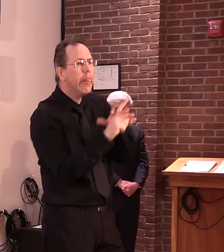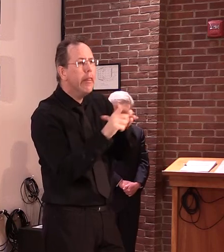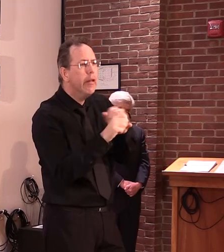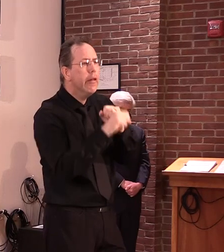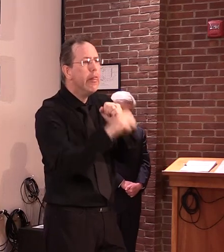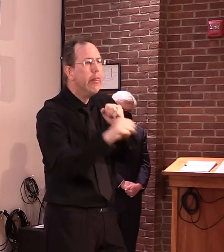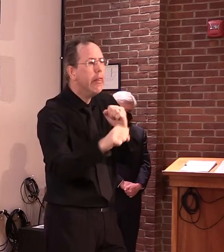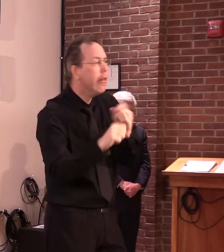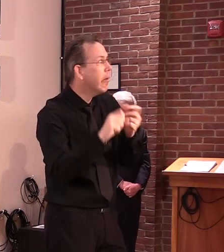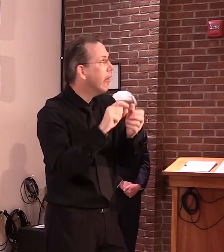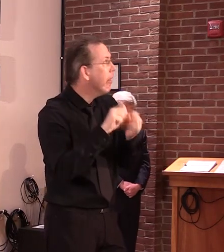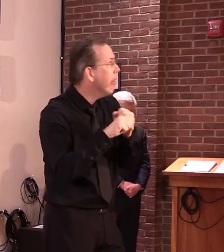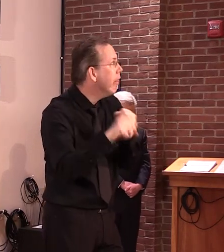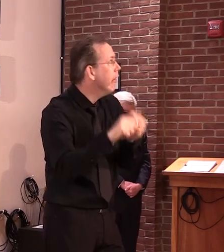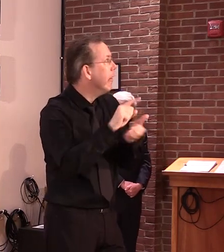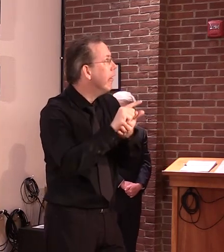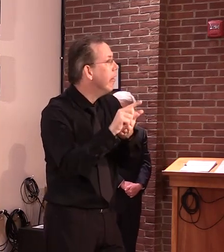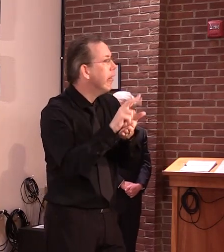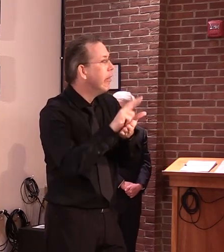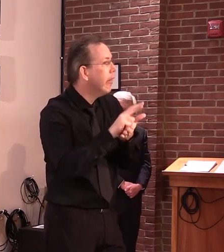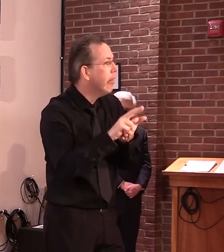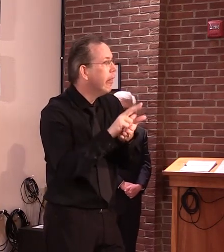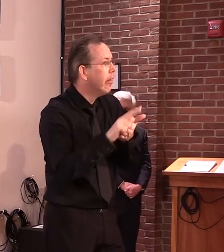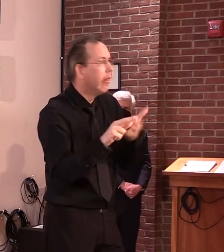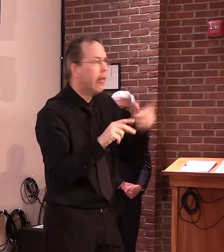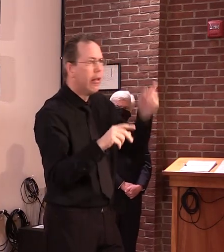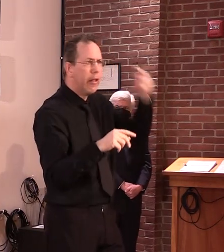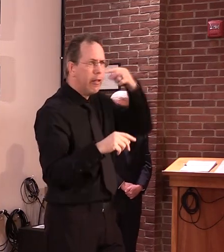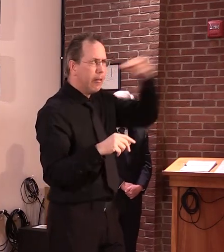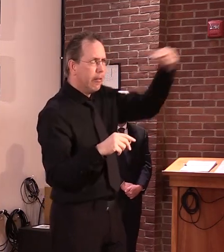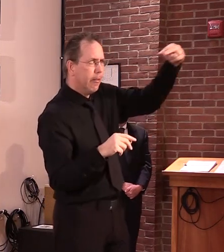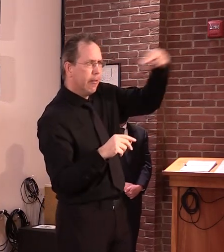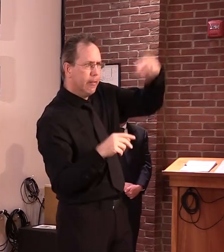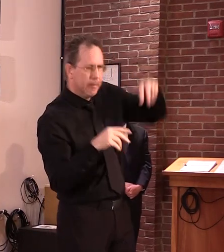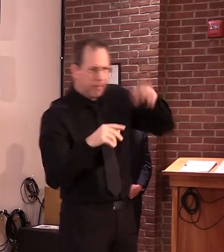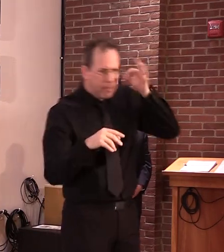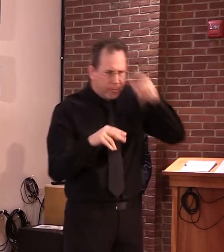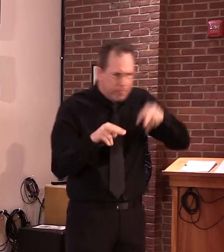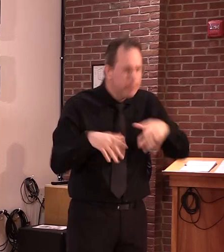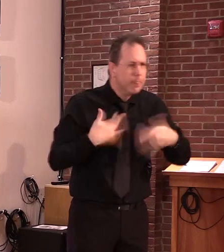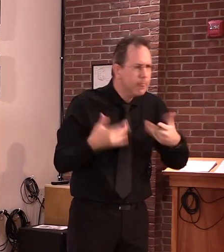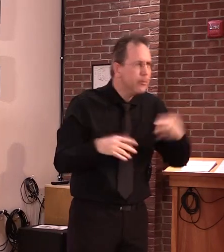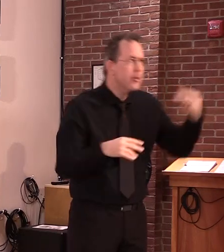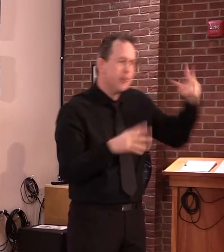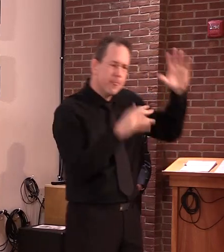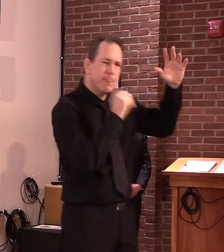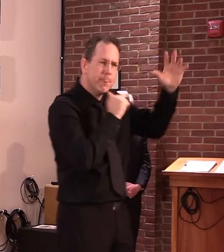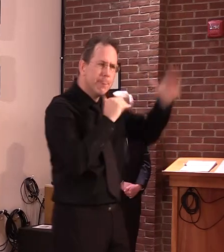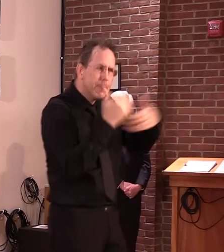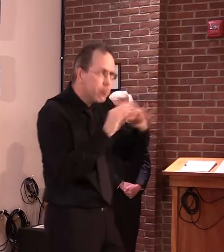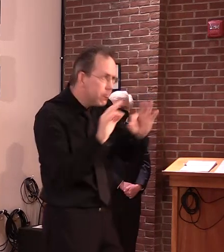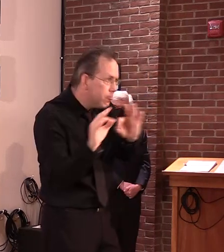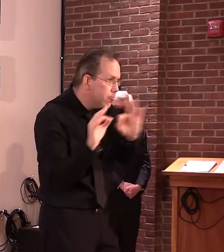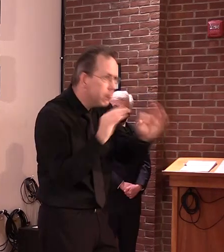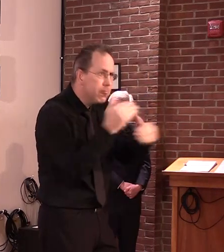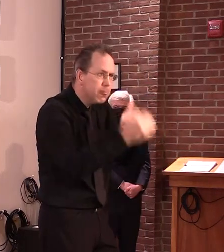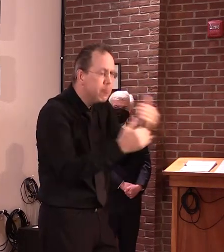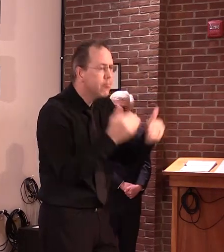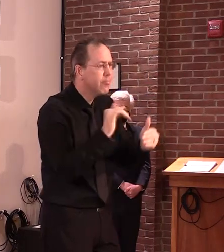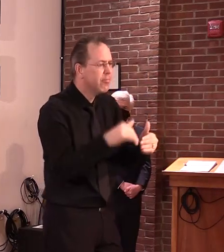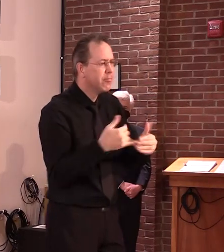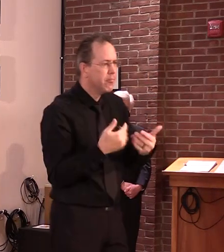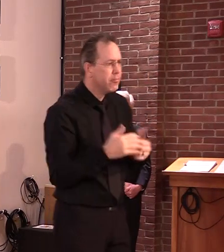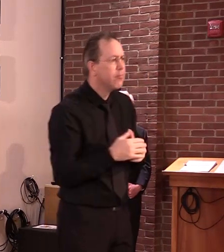and start to clear up some of those cases. Once the overall ramp-up